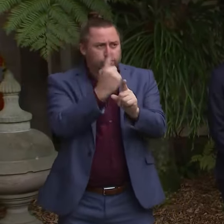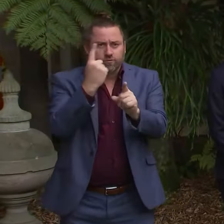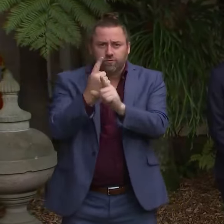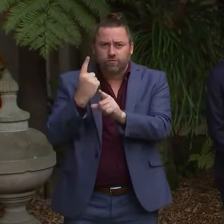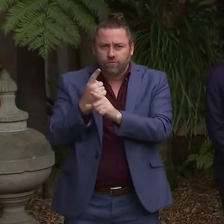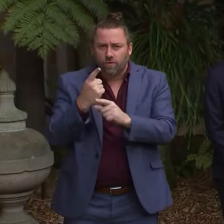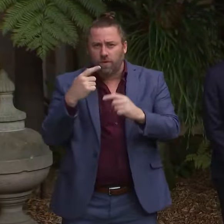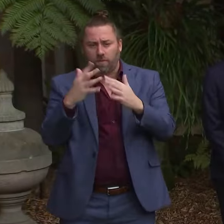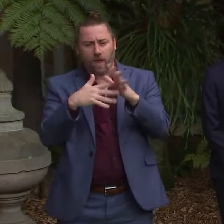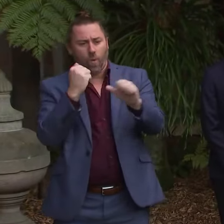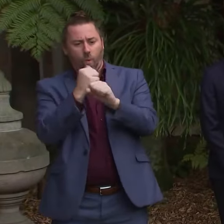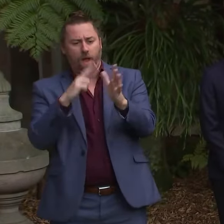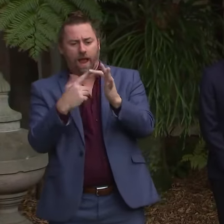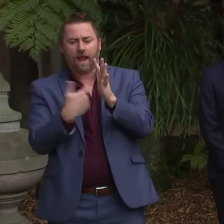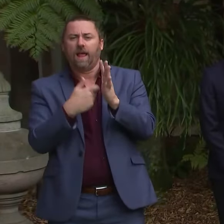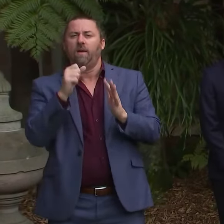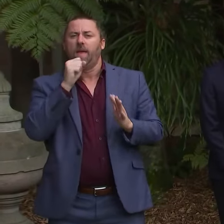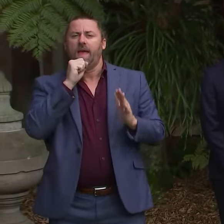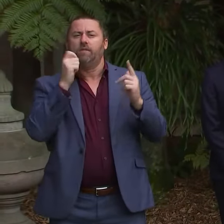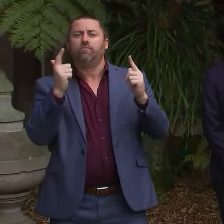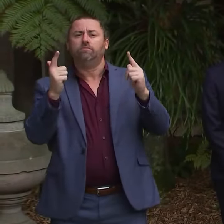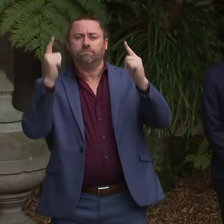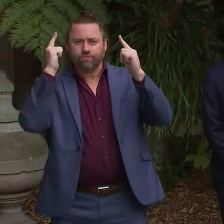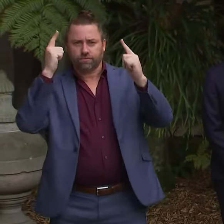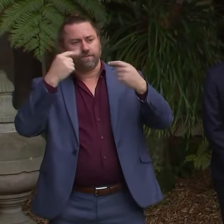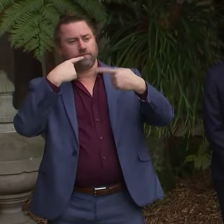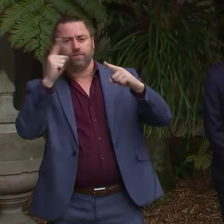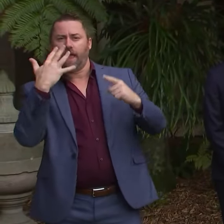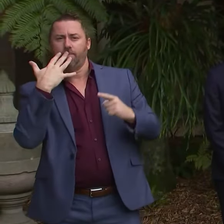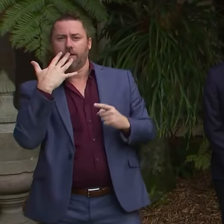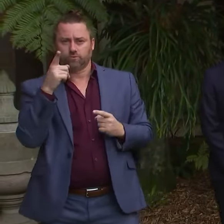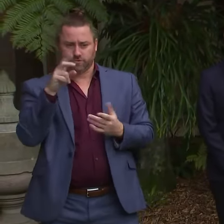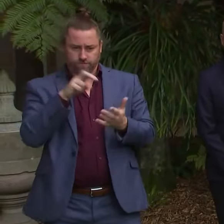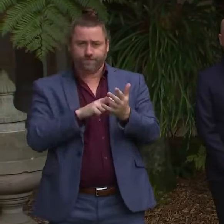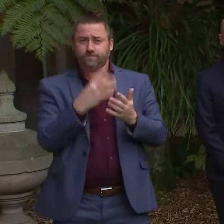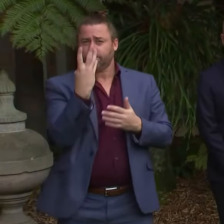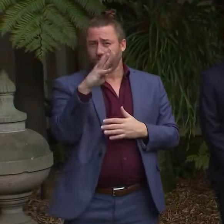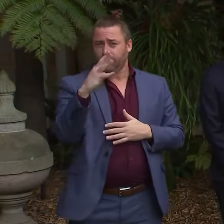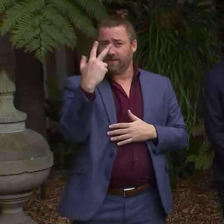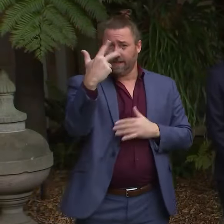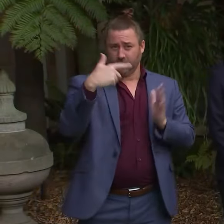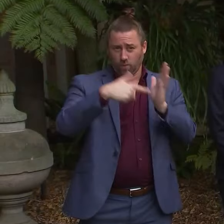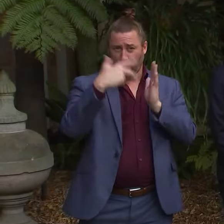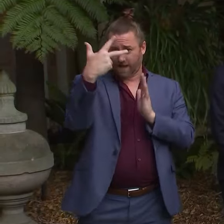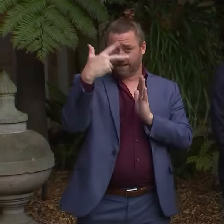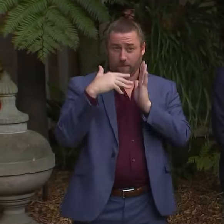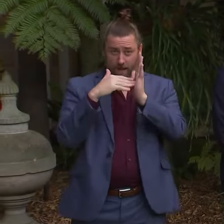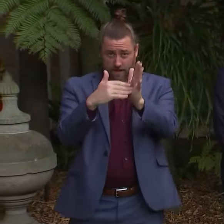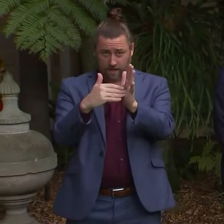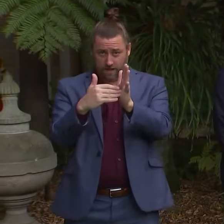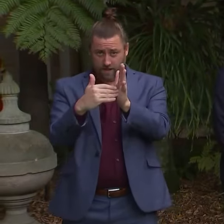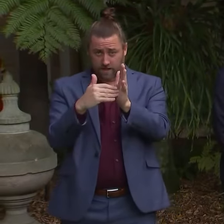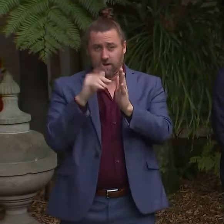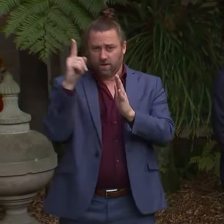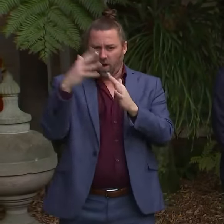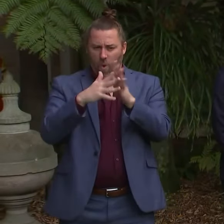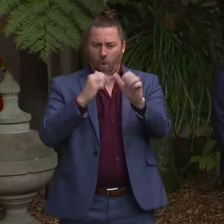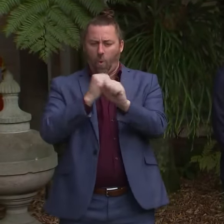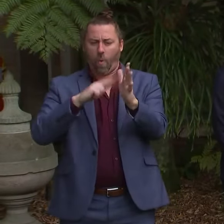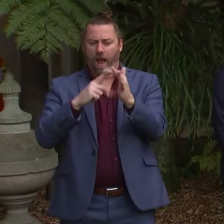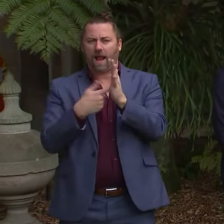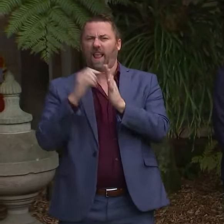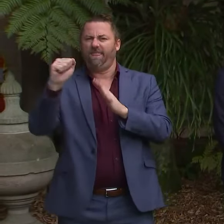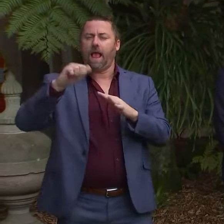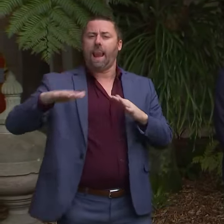believe that John Wagner's spoken this morning about that, and that's 48.8 million. I believe there's been reports